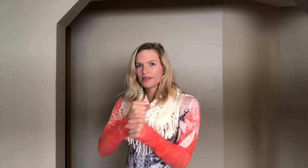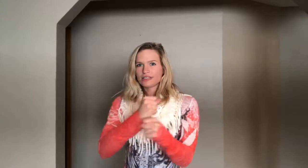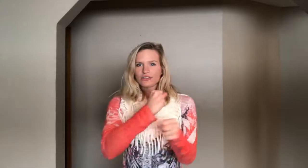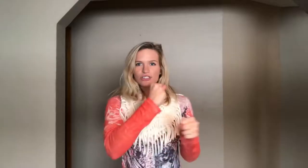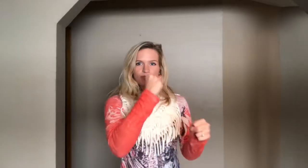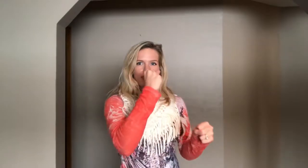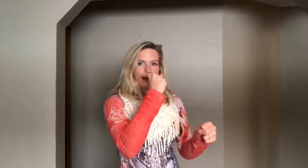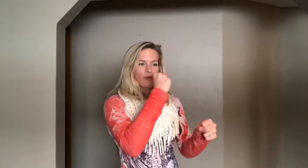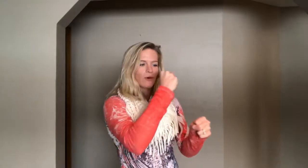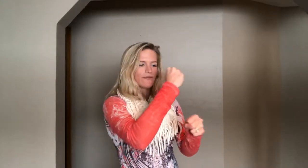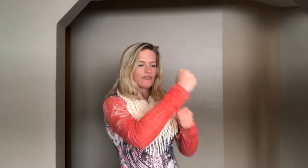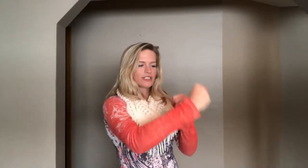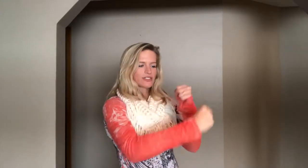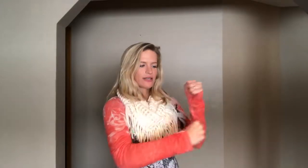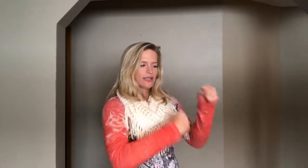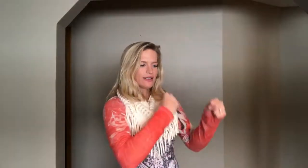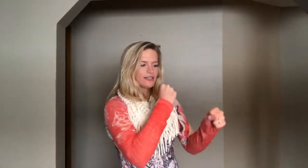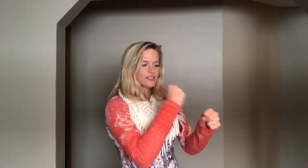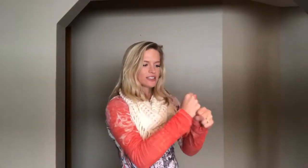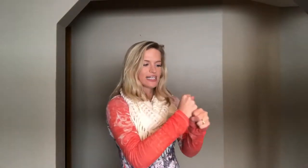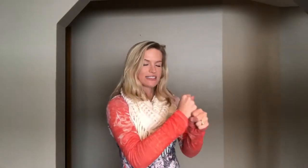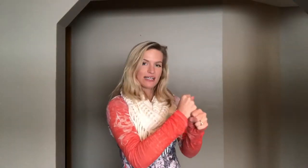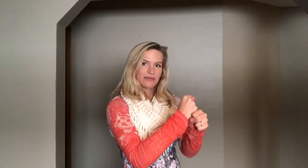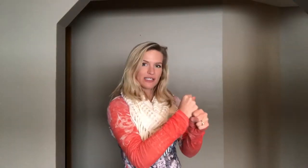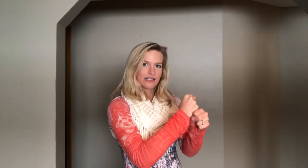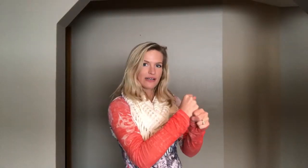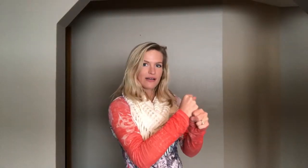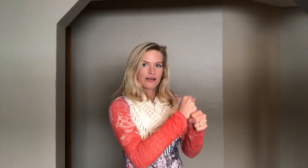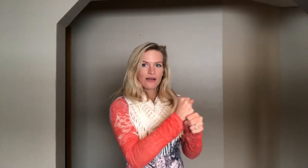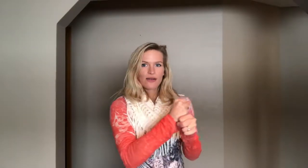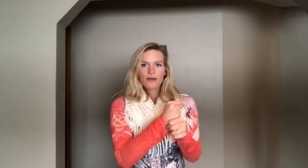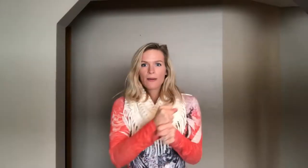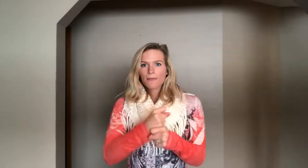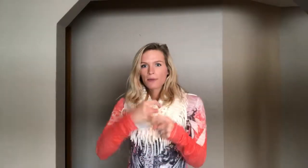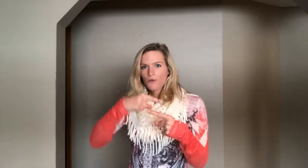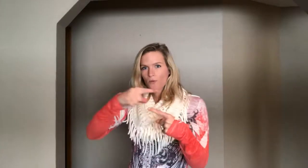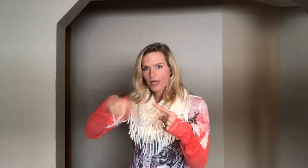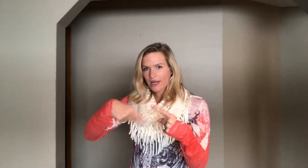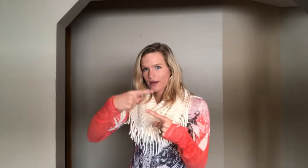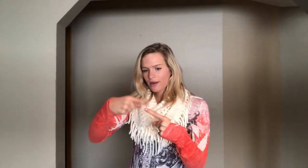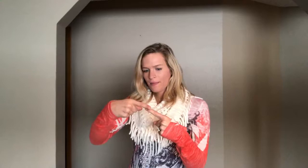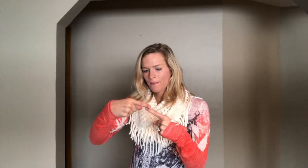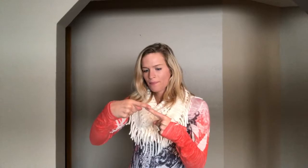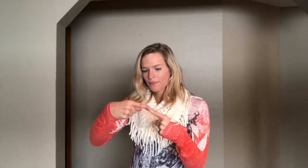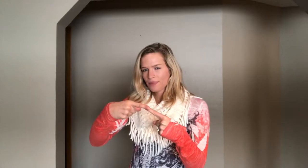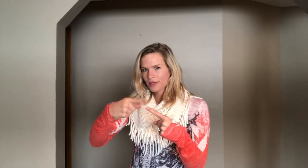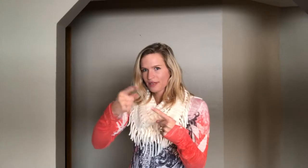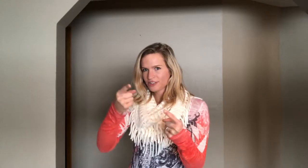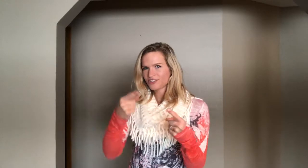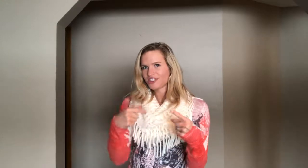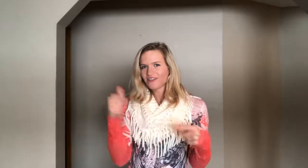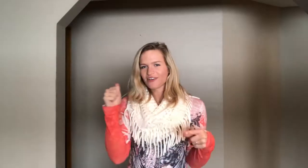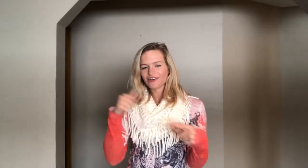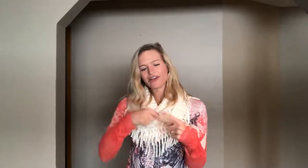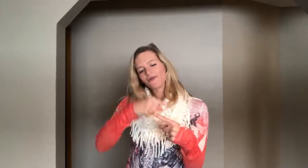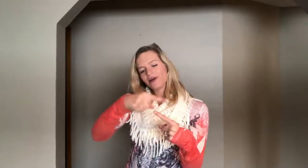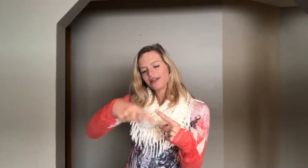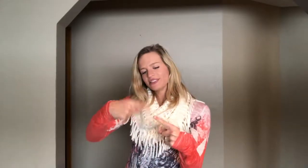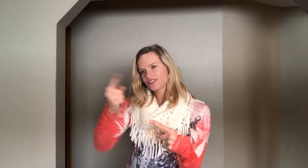This you just wrap one fist around the other. So it's that time of year. When. I showed you that one earlier. When. Just